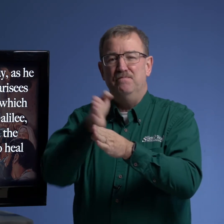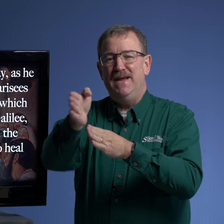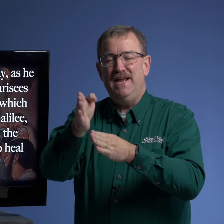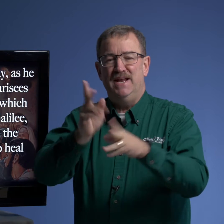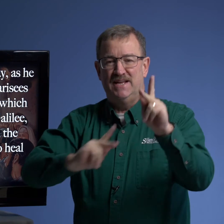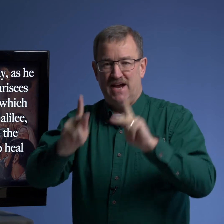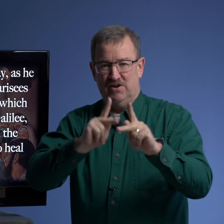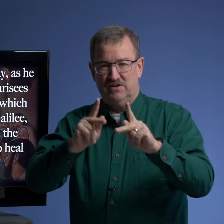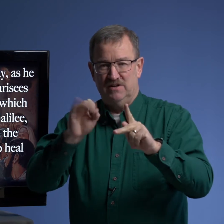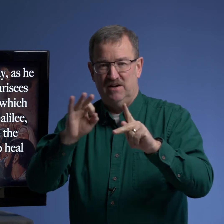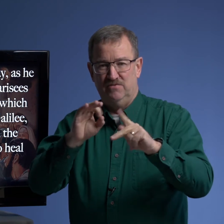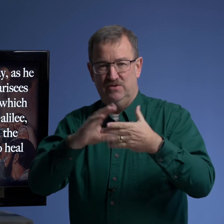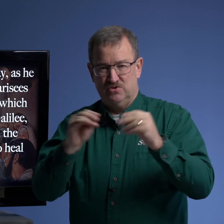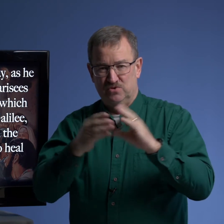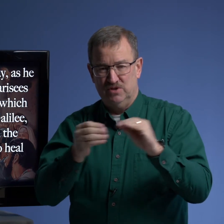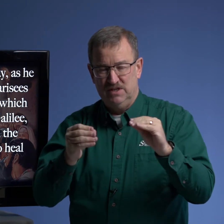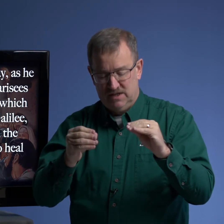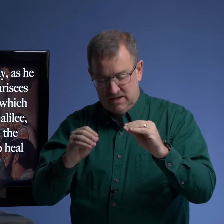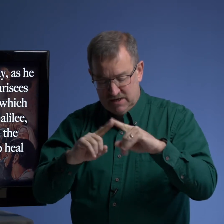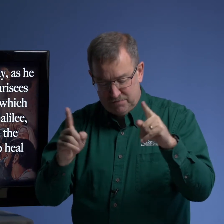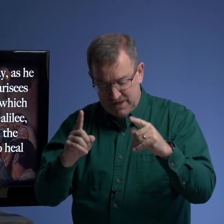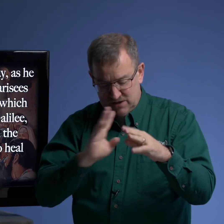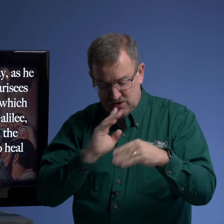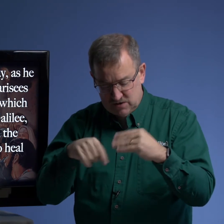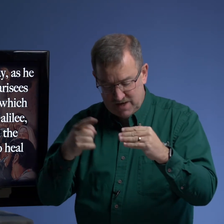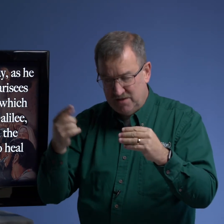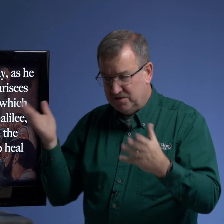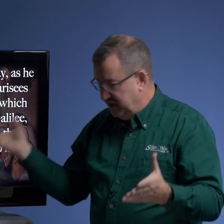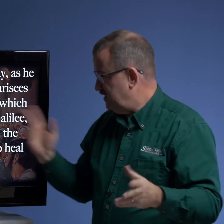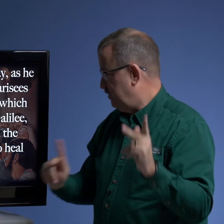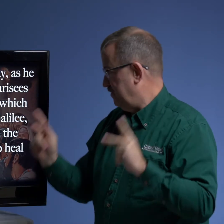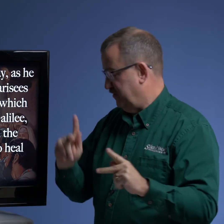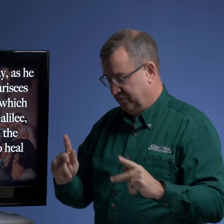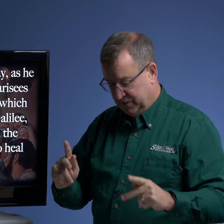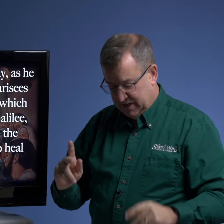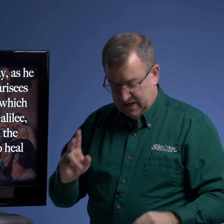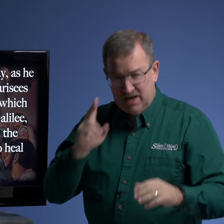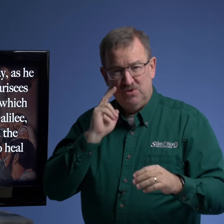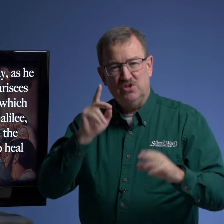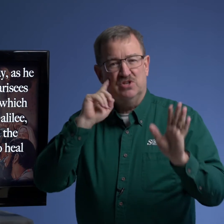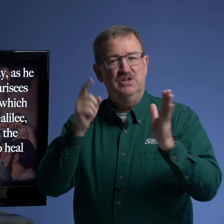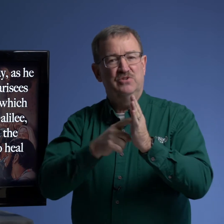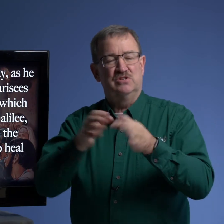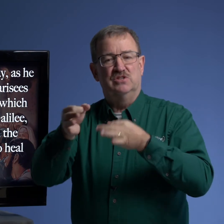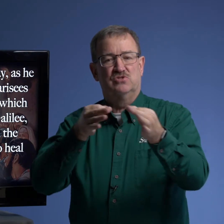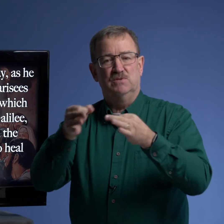main character of the story but it talks about these people and i want you to notice the description